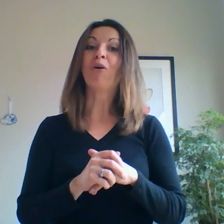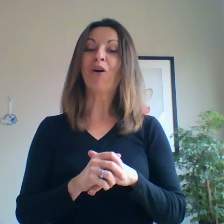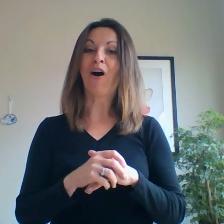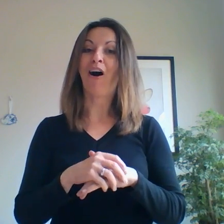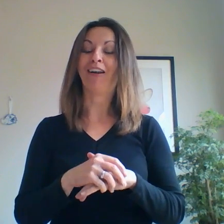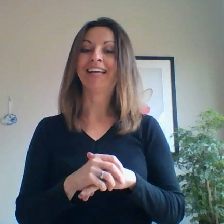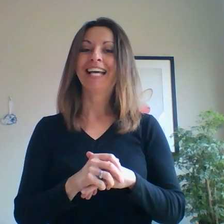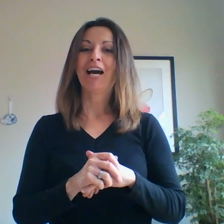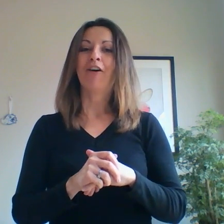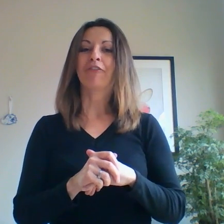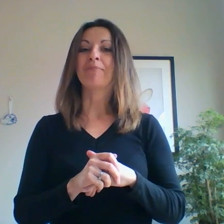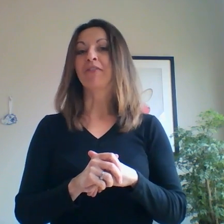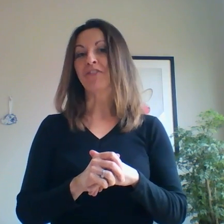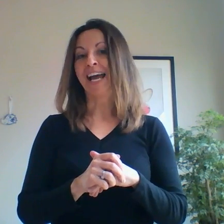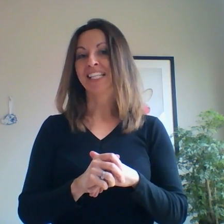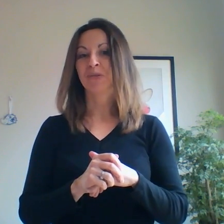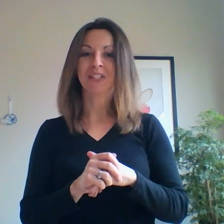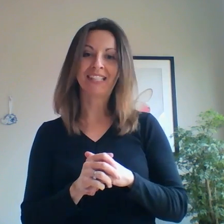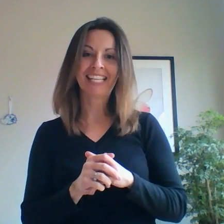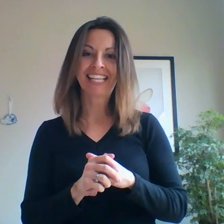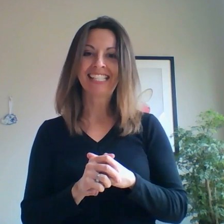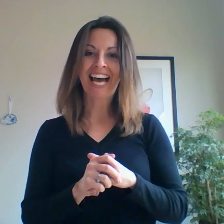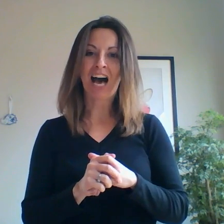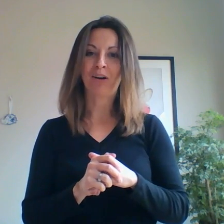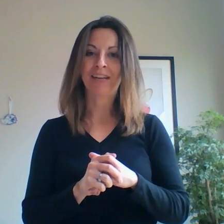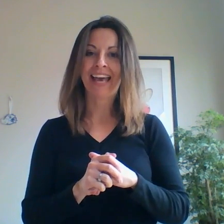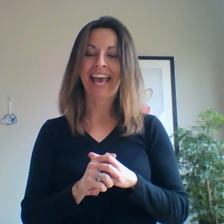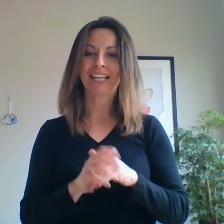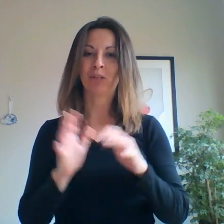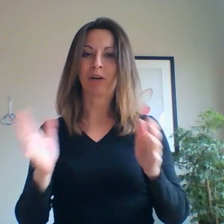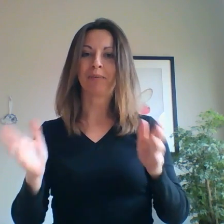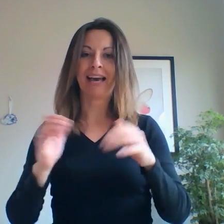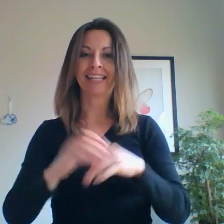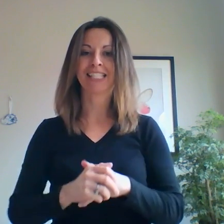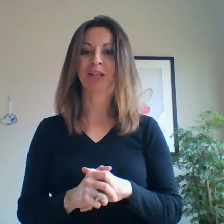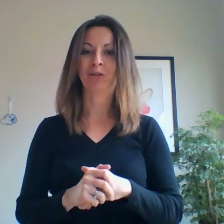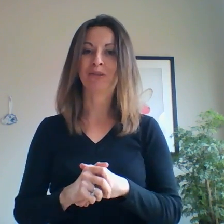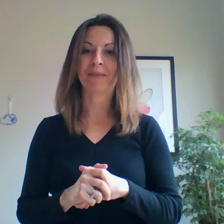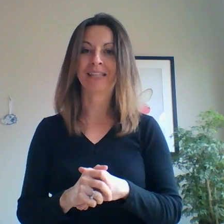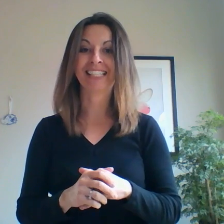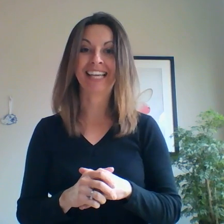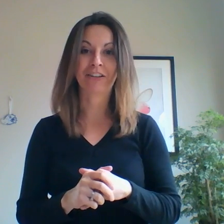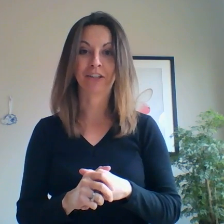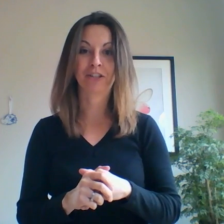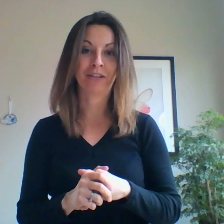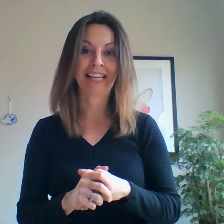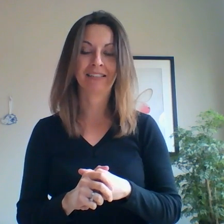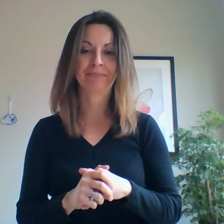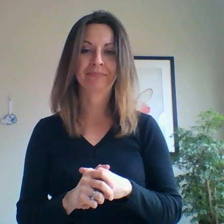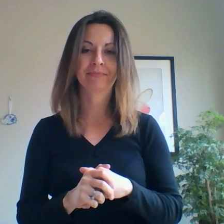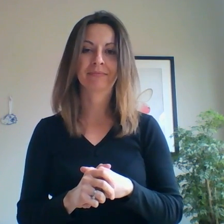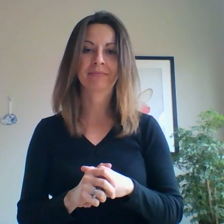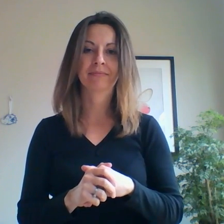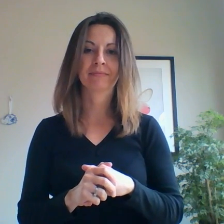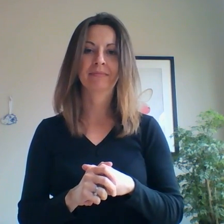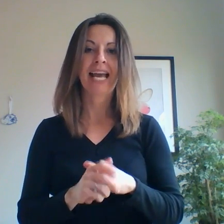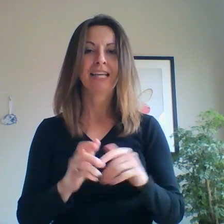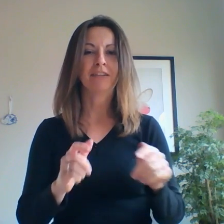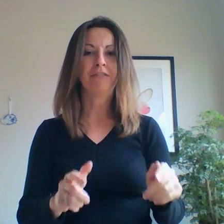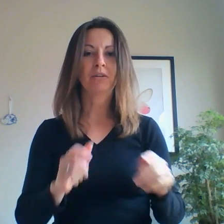call from a friend who is visiting in town and you are planning to do something together tonight. The phone